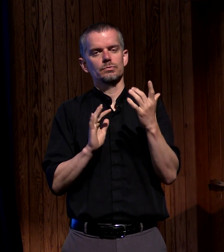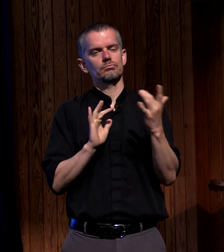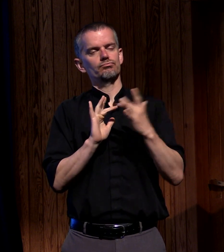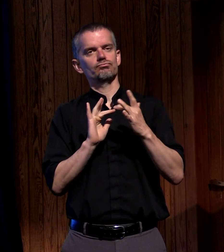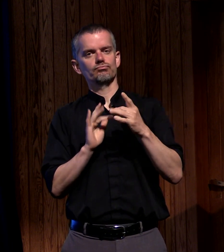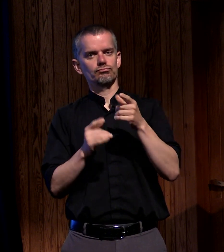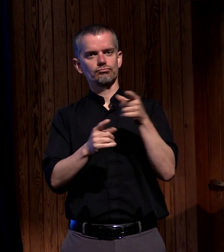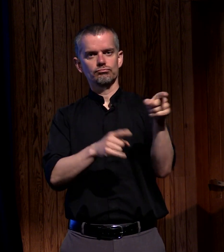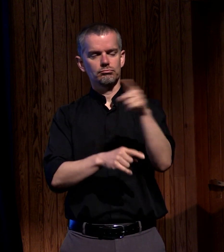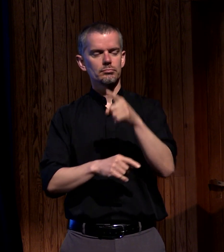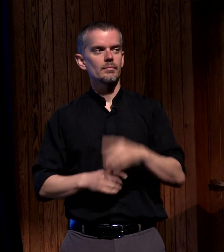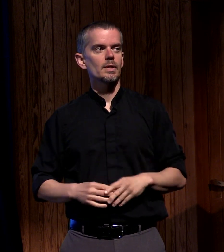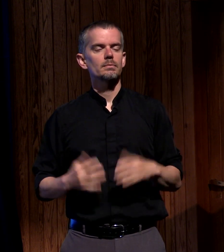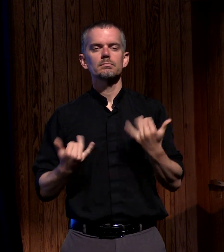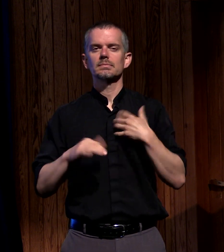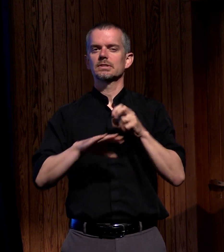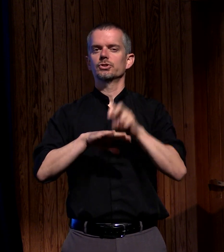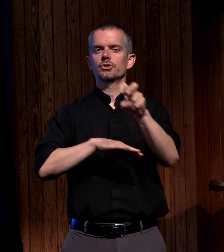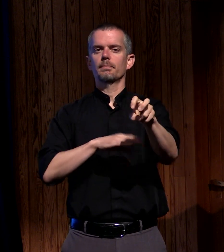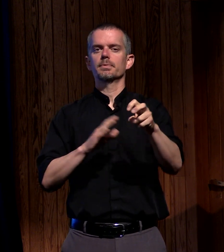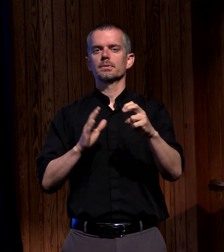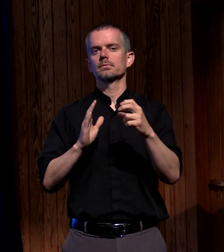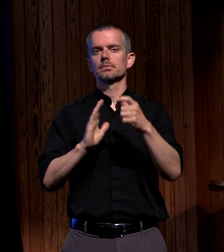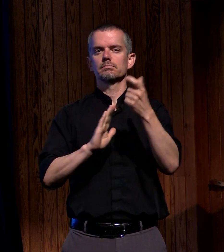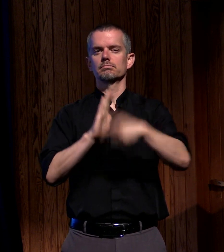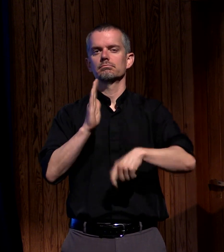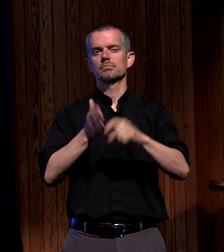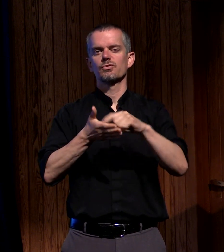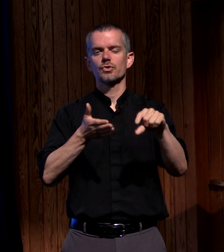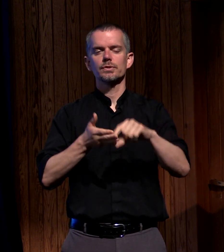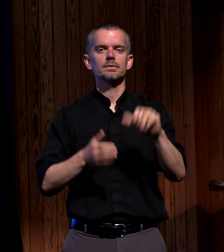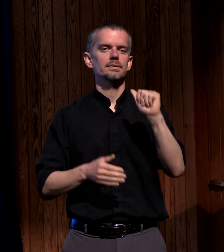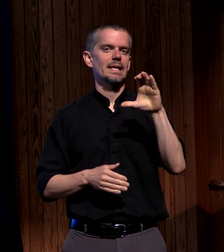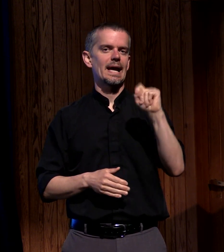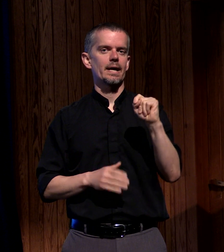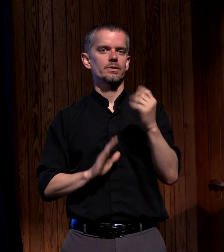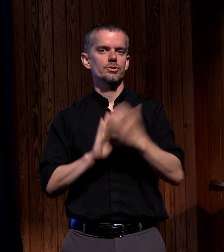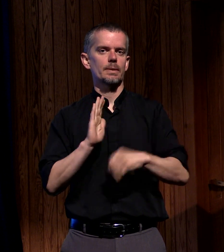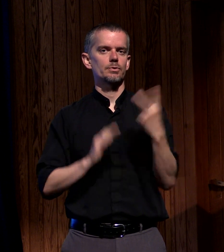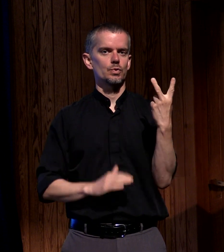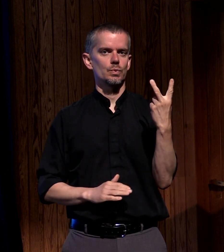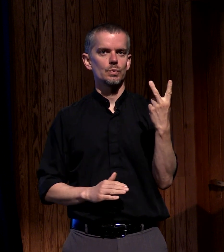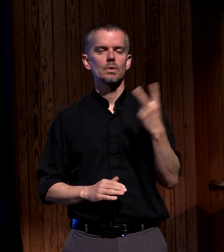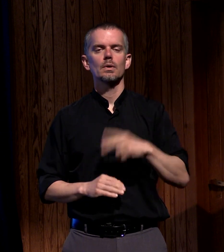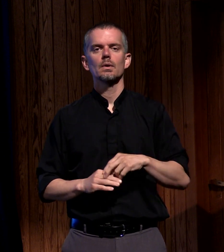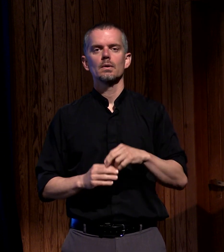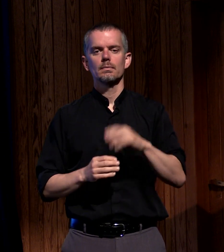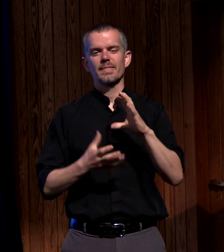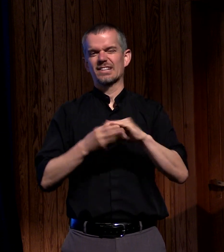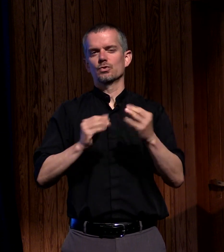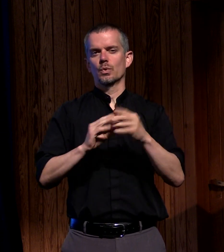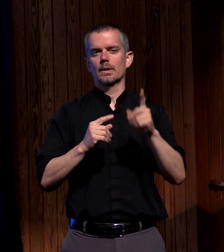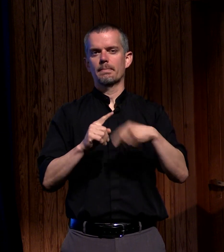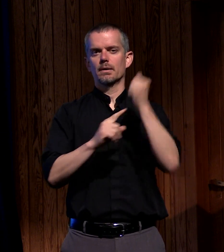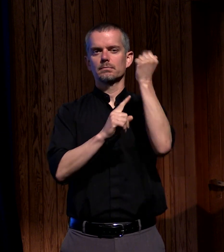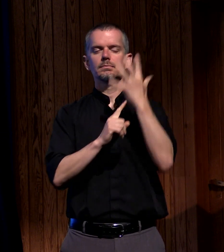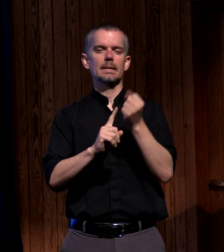want to jump right into kind of our text for today we're going to be in Acts chapter 2 the story of Pentecost let me give you a little bit of context it's been